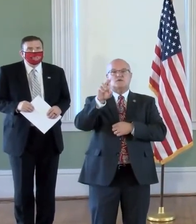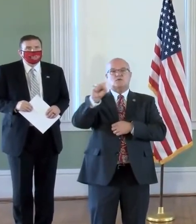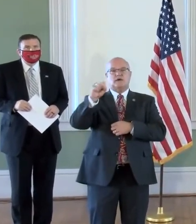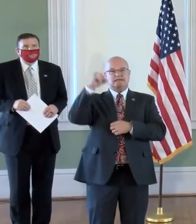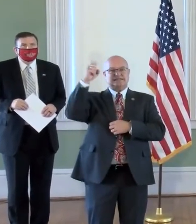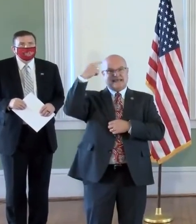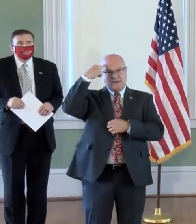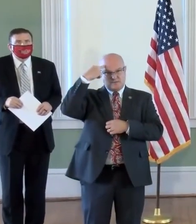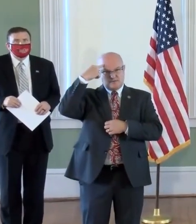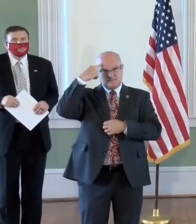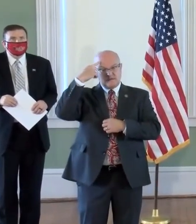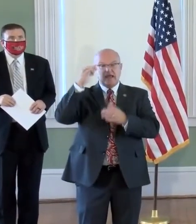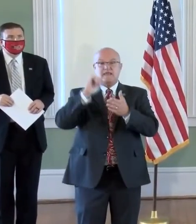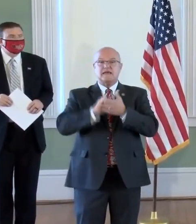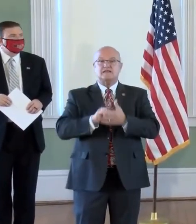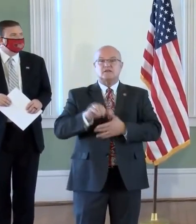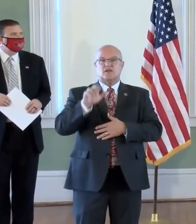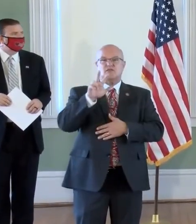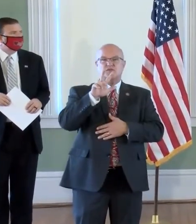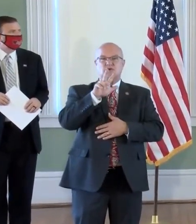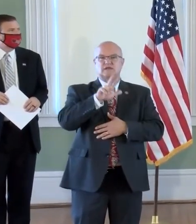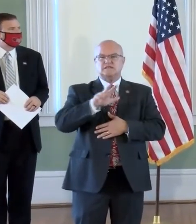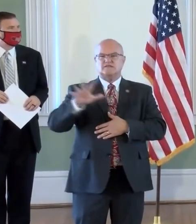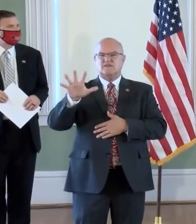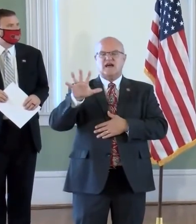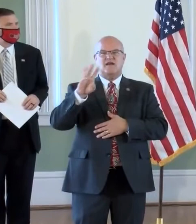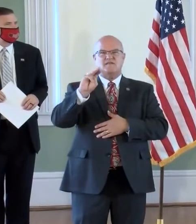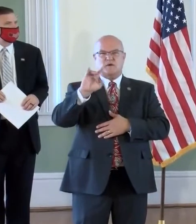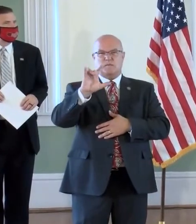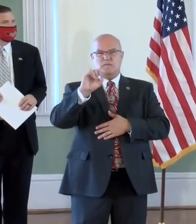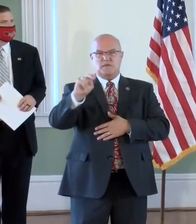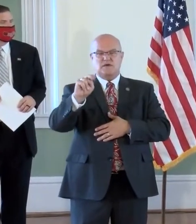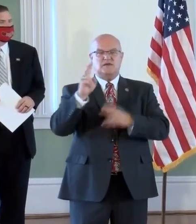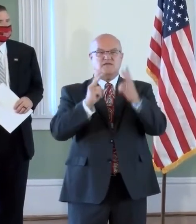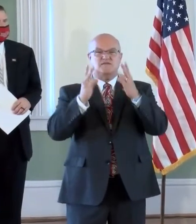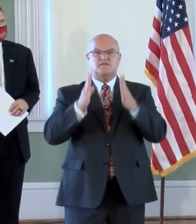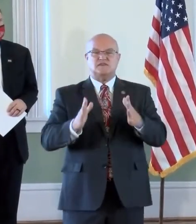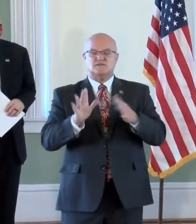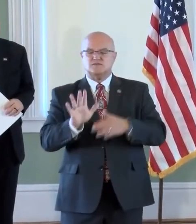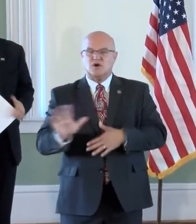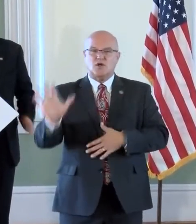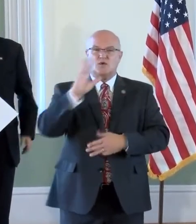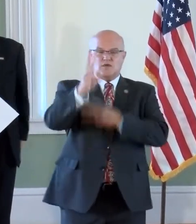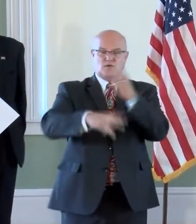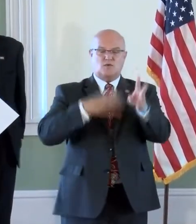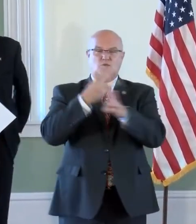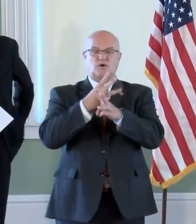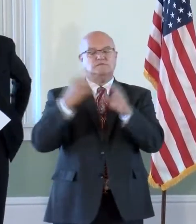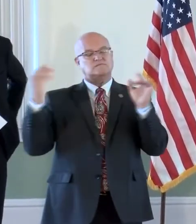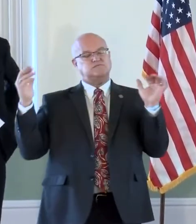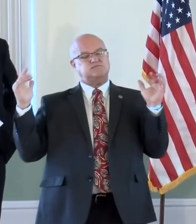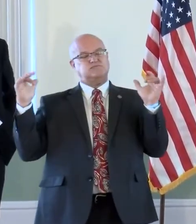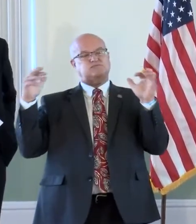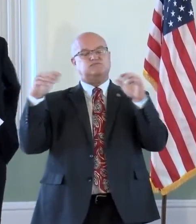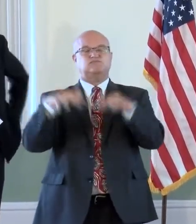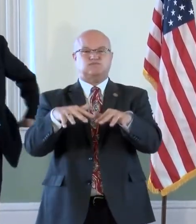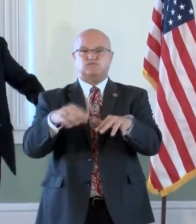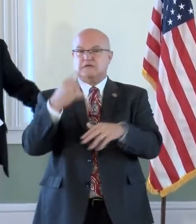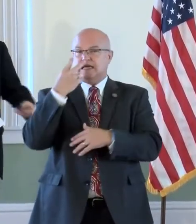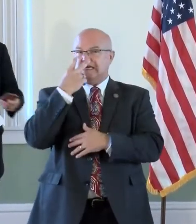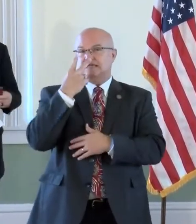That is where three to five million visitors from across the world come see